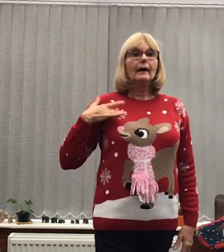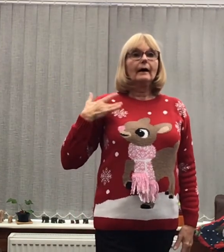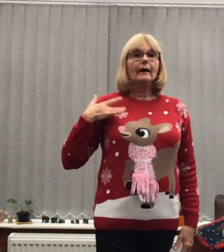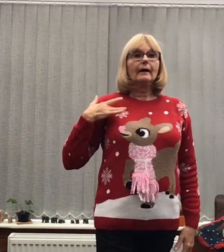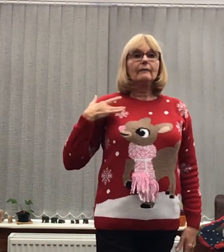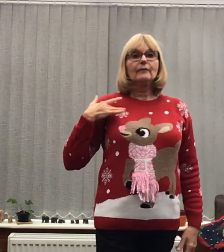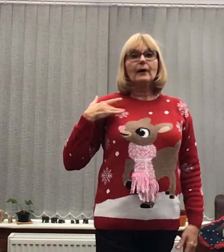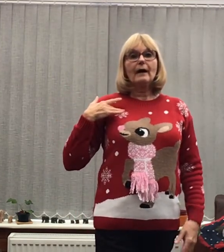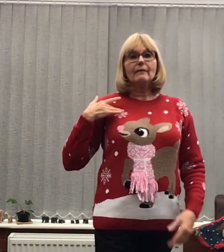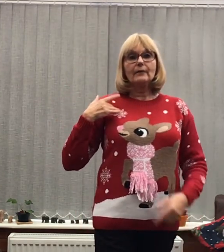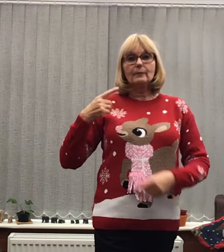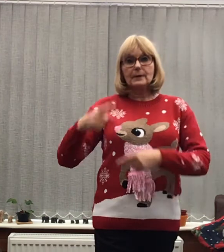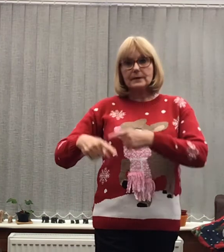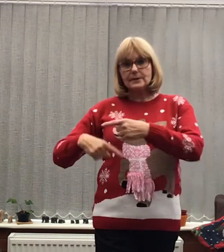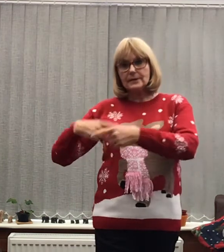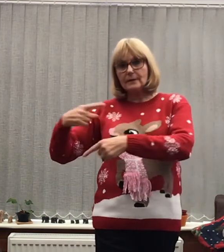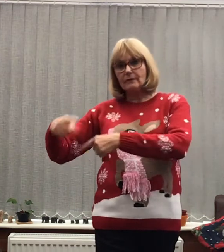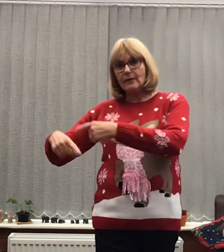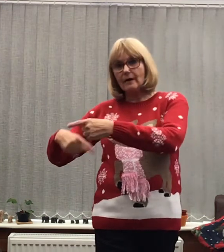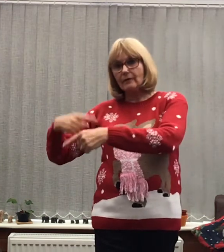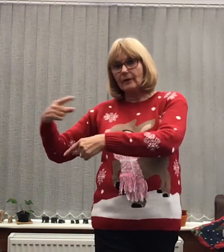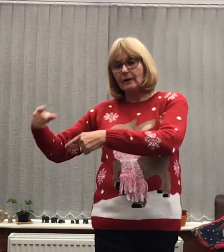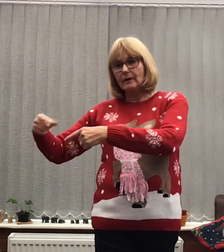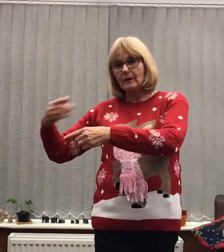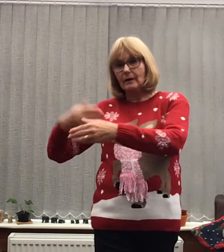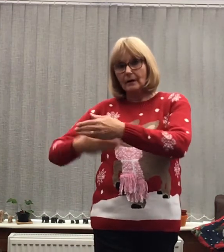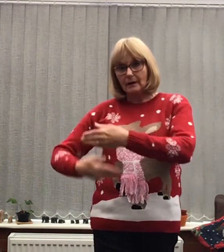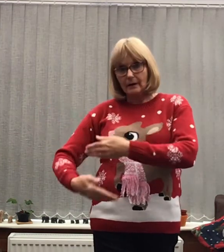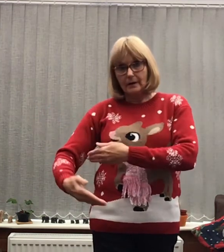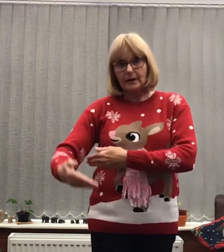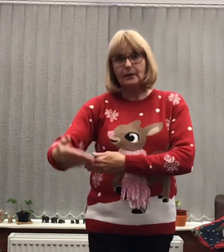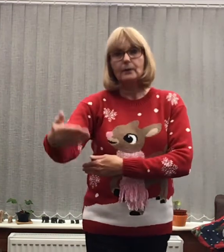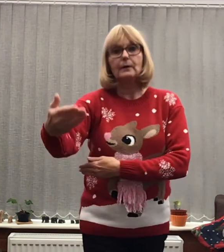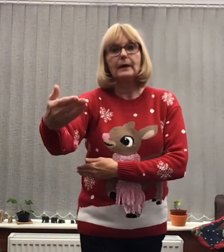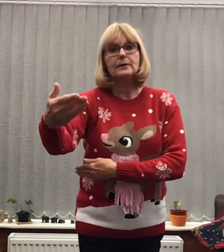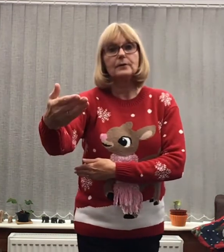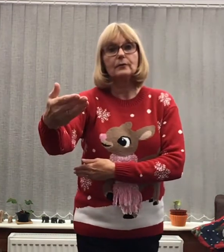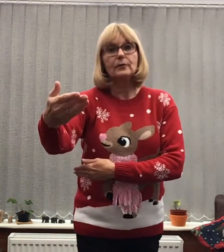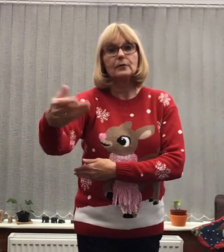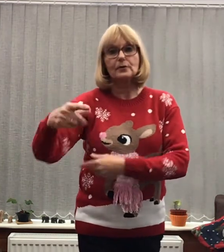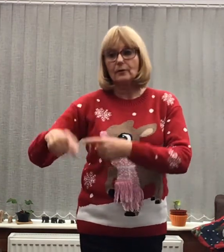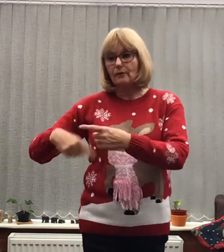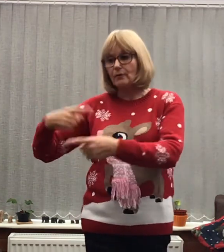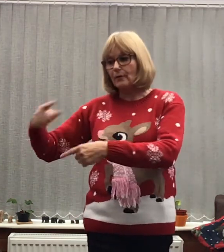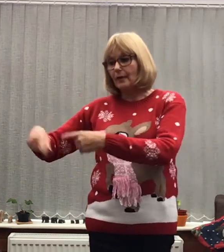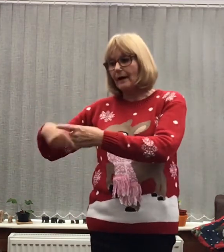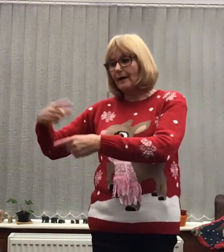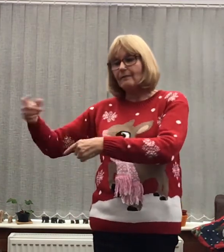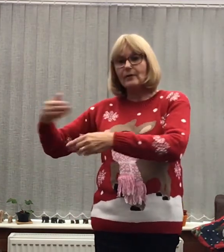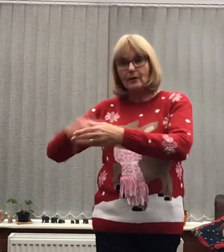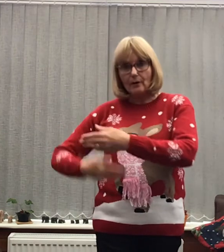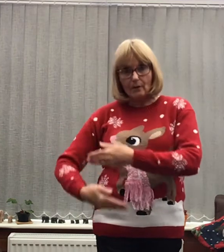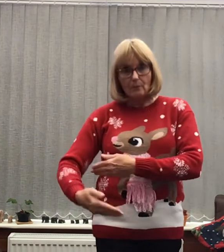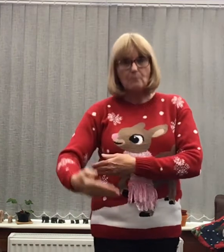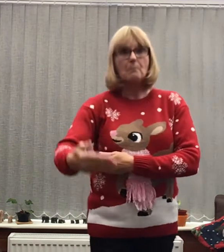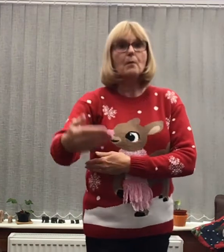Forever Well that's the sign Forever And then you go into the future Forever More